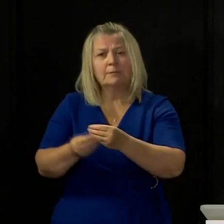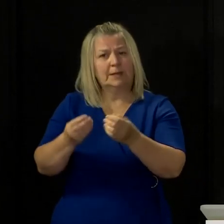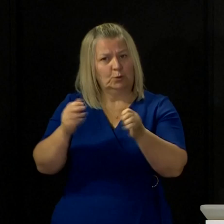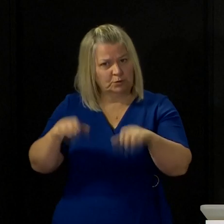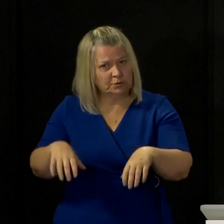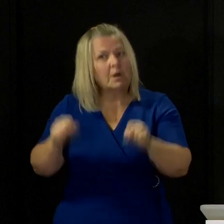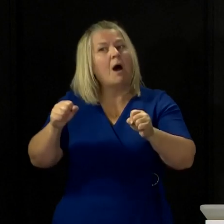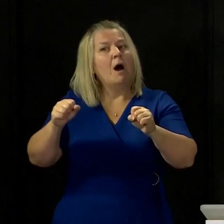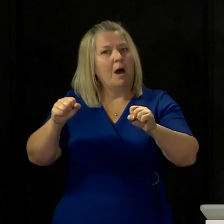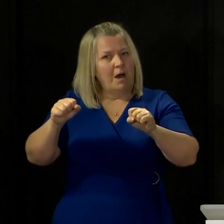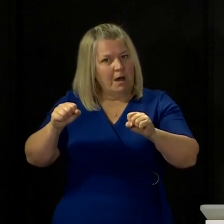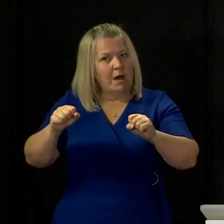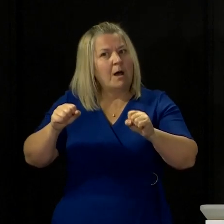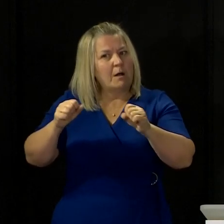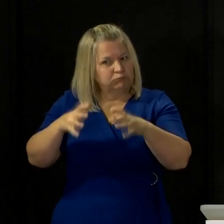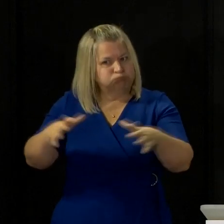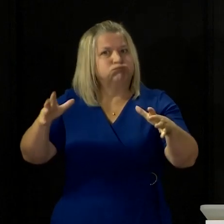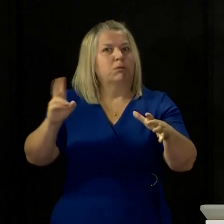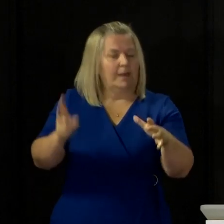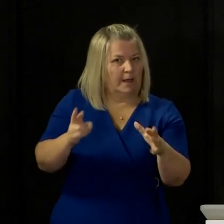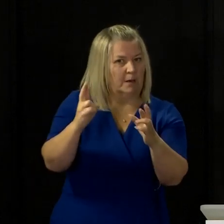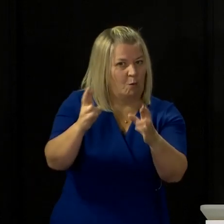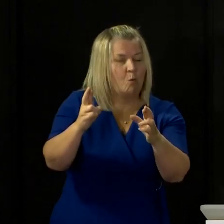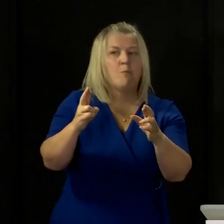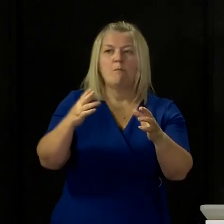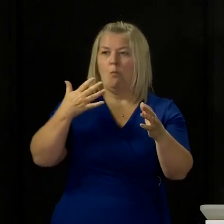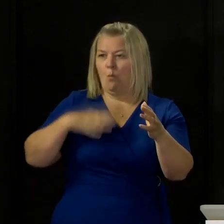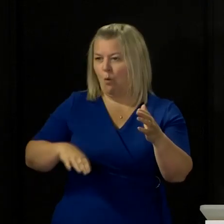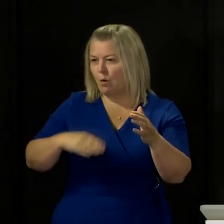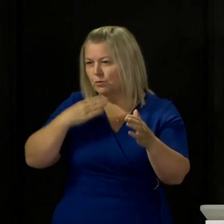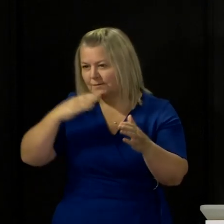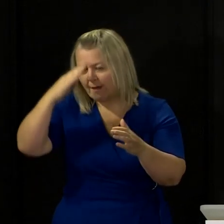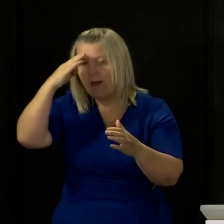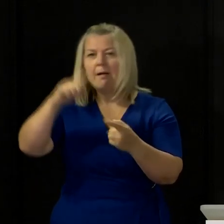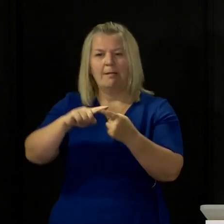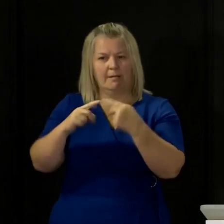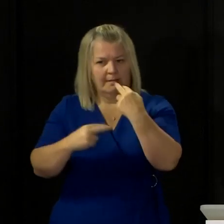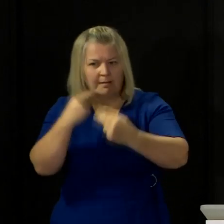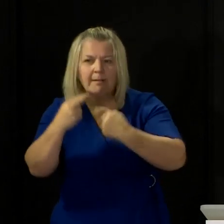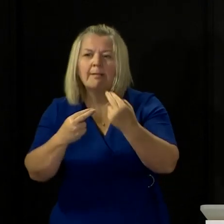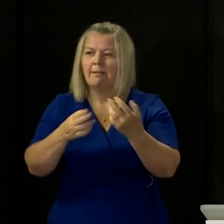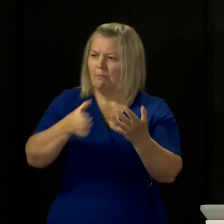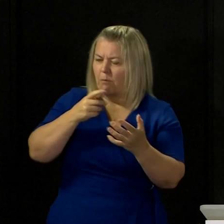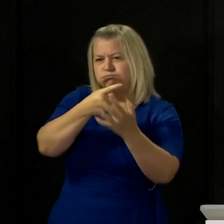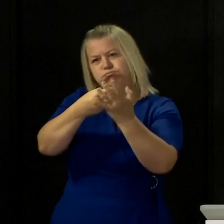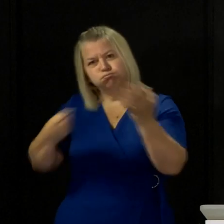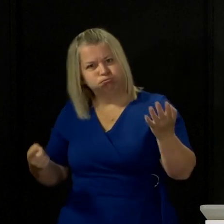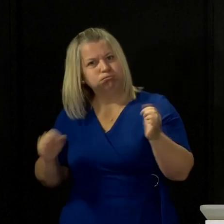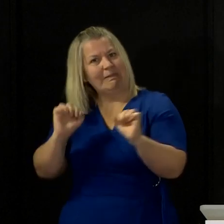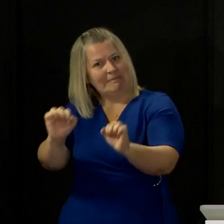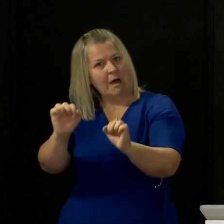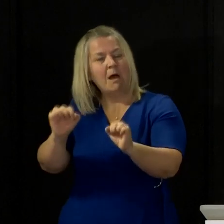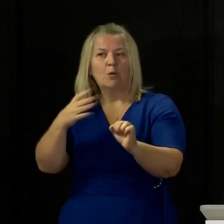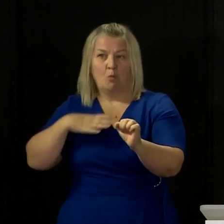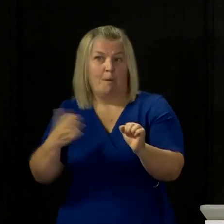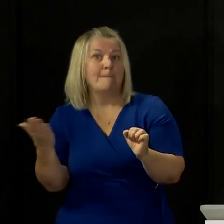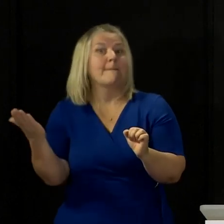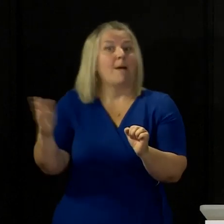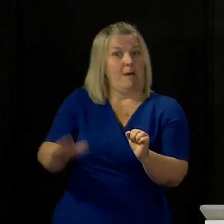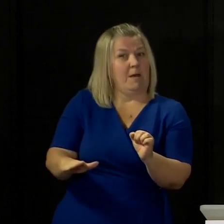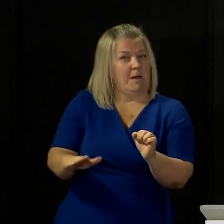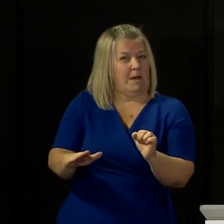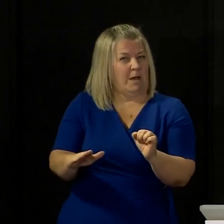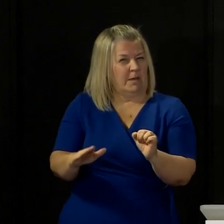in particular, as quickly as we possibly can. And we set out the potential phasing for that in the route map. And to come back to